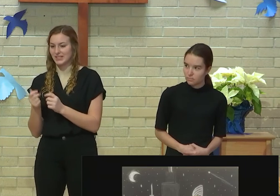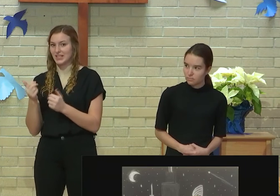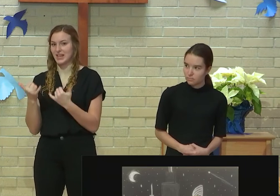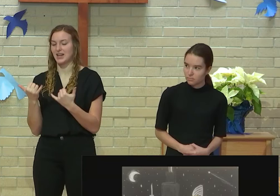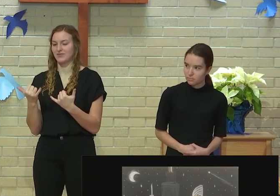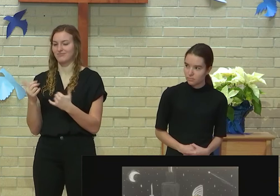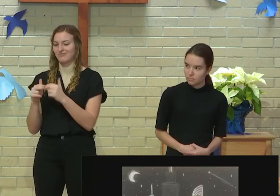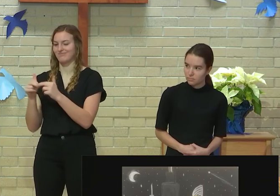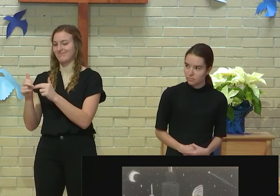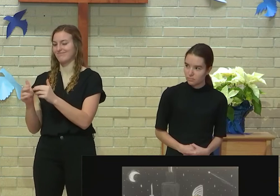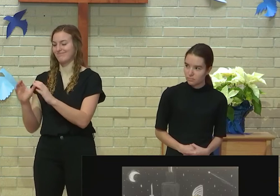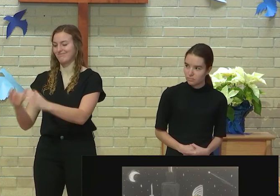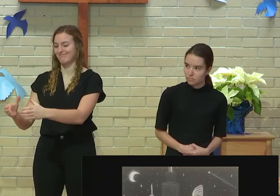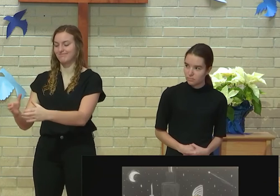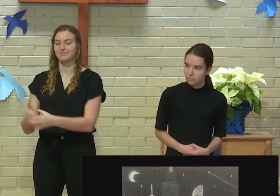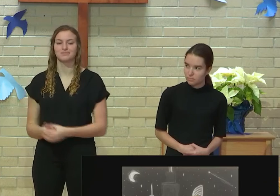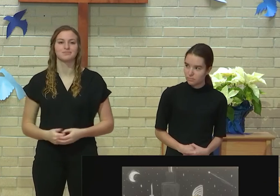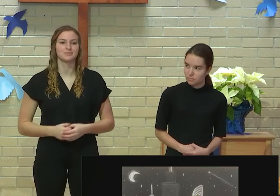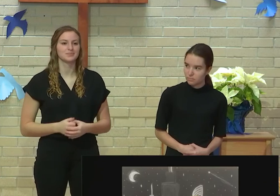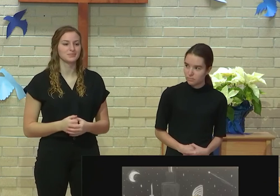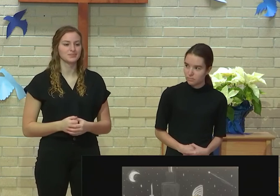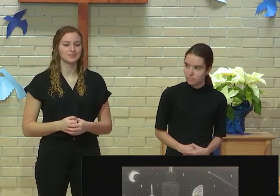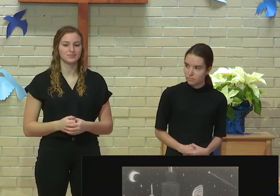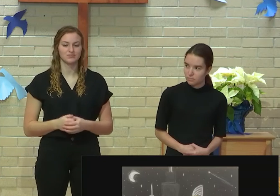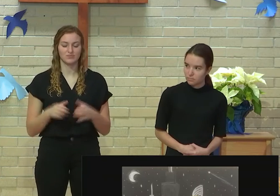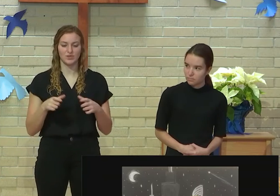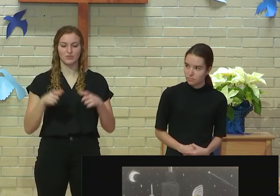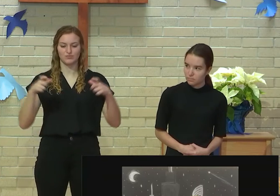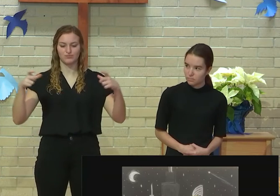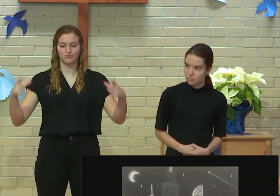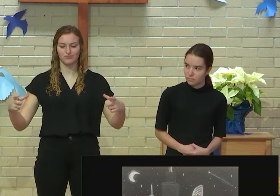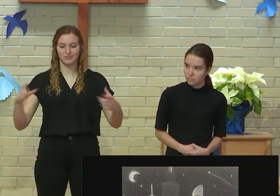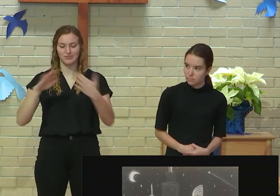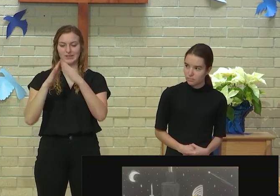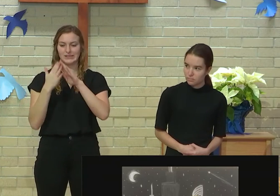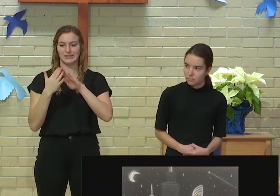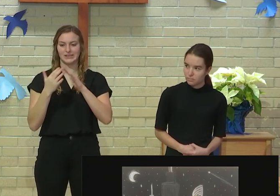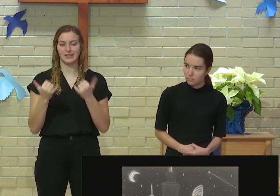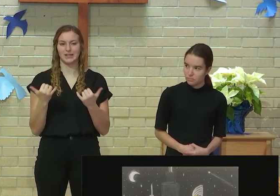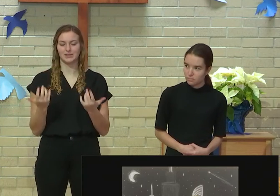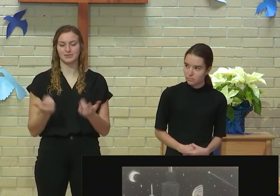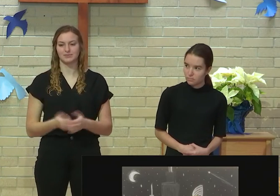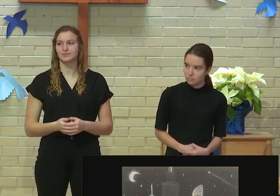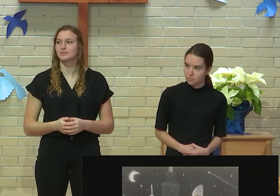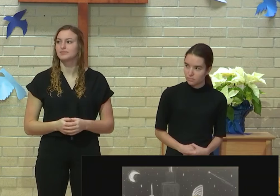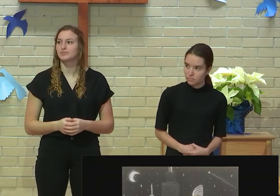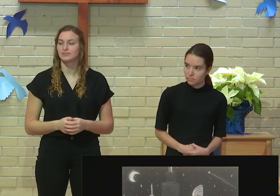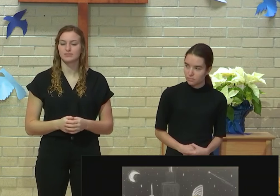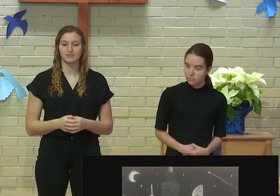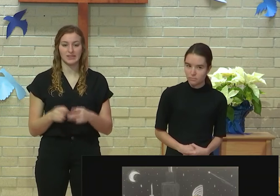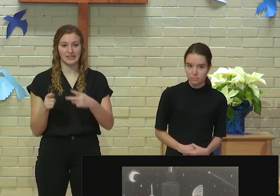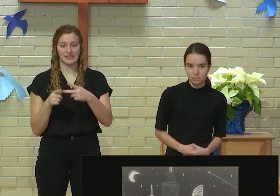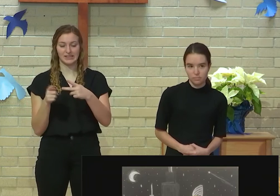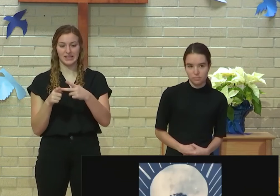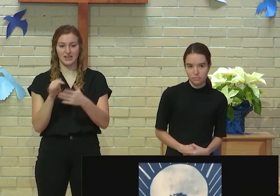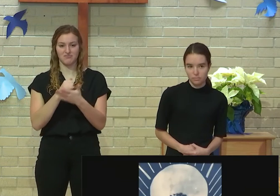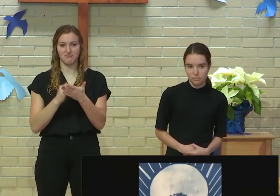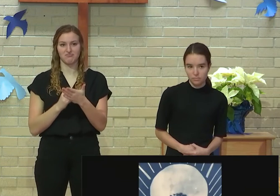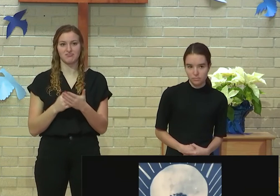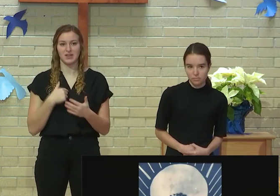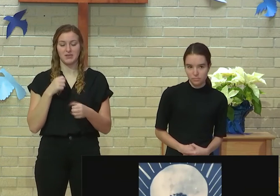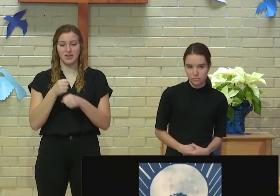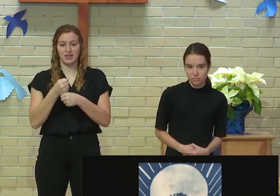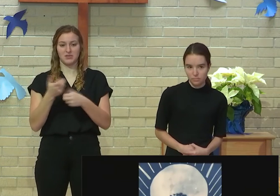a feeling I wanted to emulate, but with a larger appearing scale. And the second piece I made